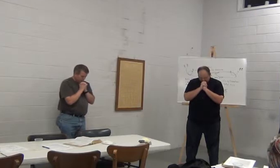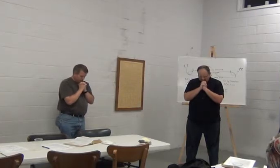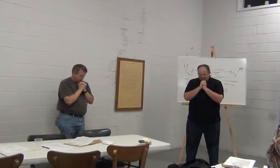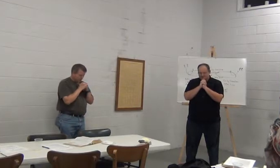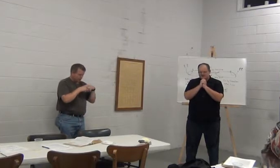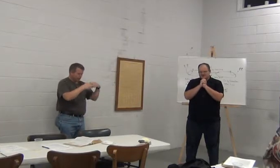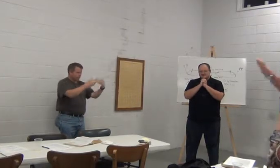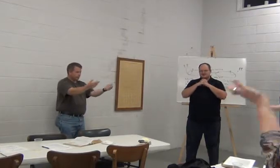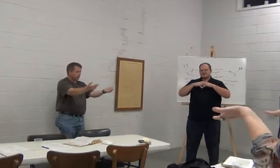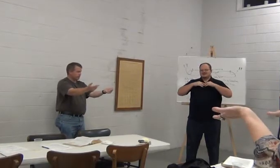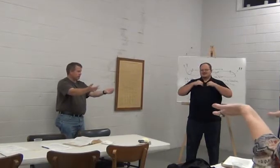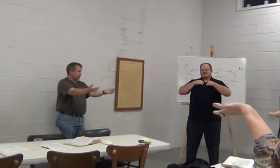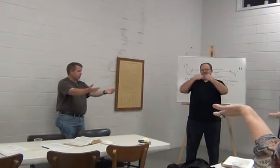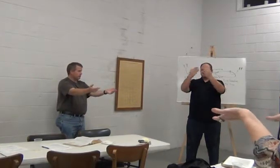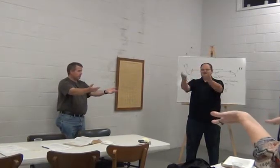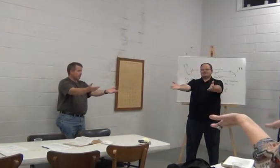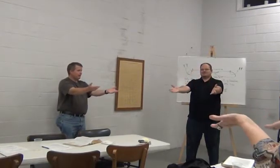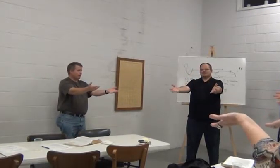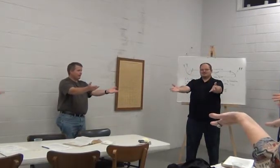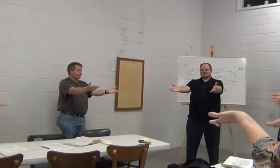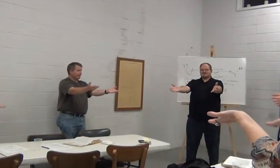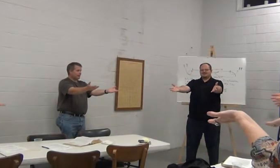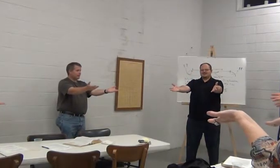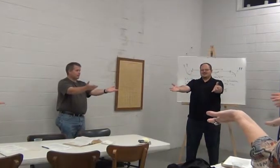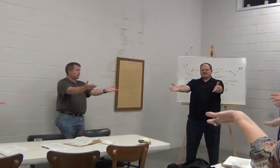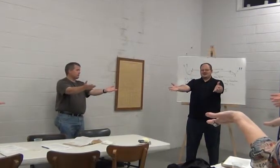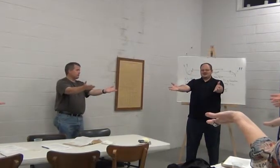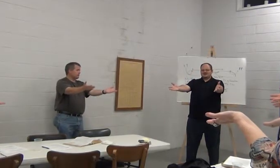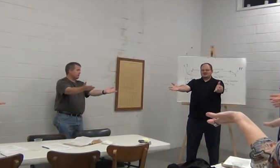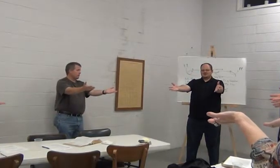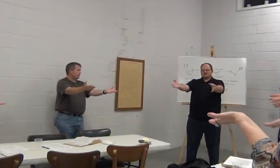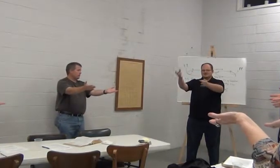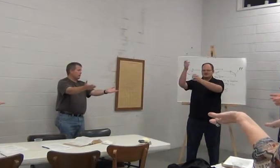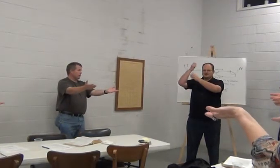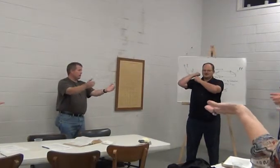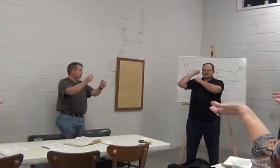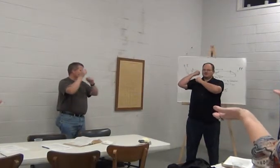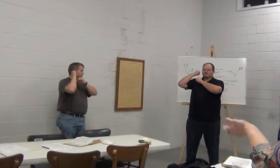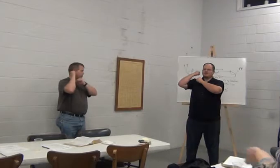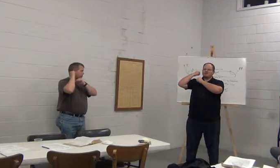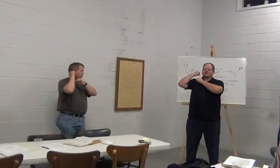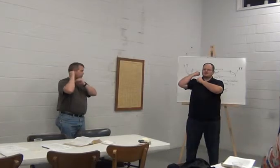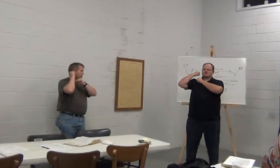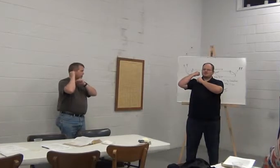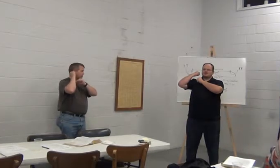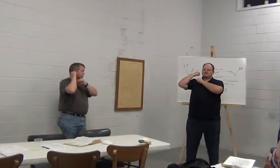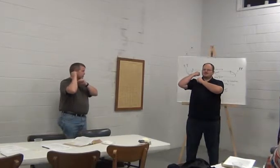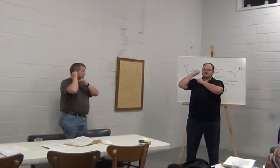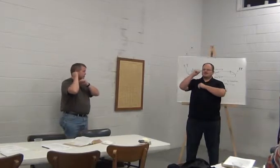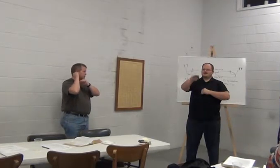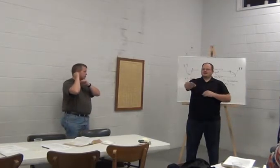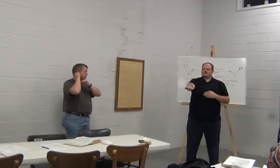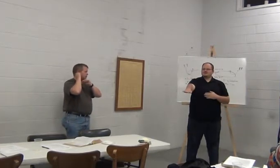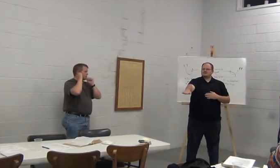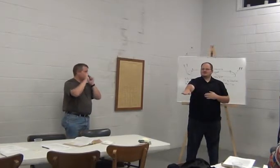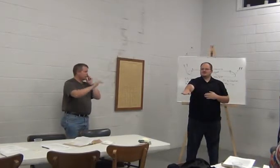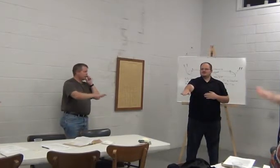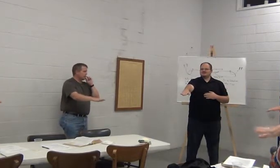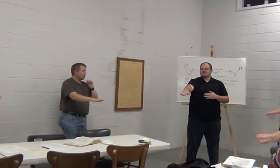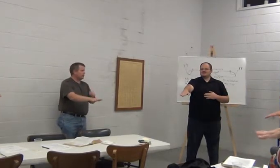day. In the name of Jesus. Give. And then you take up your cross. Heal the sick. Heal the sick.